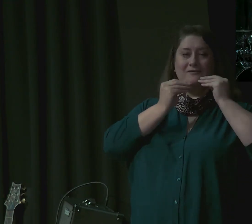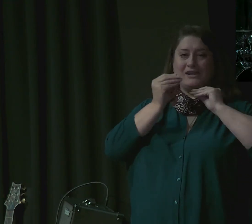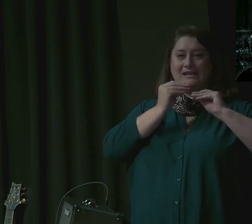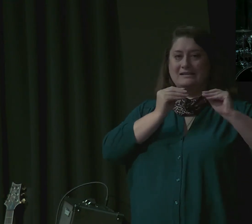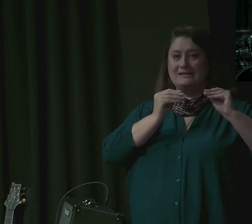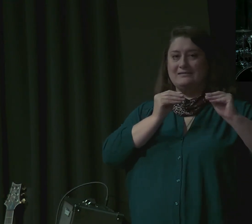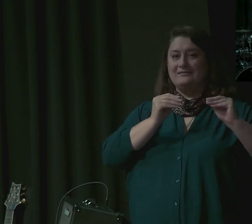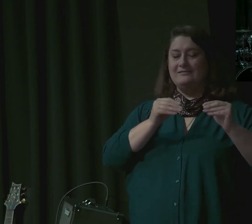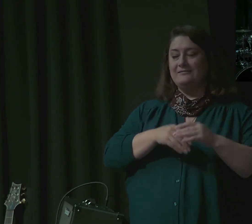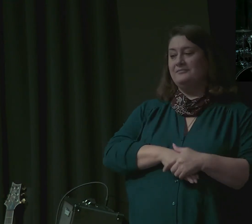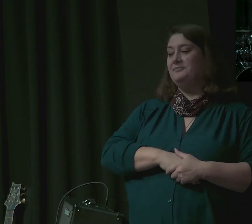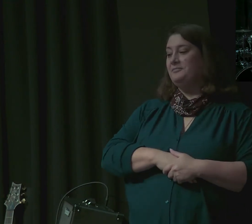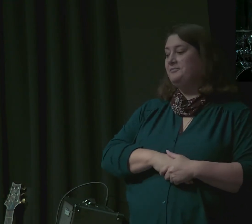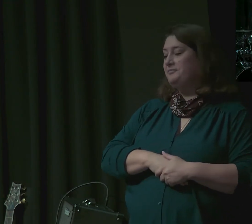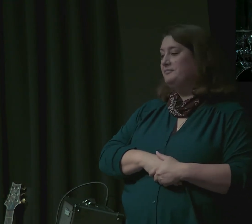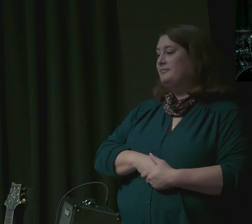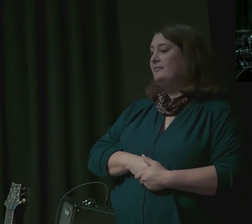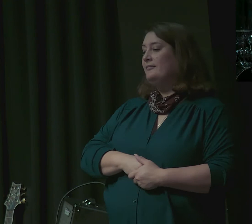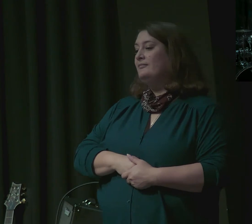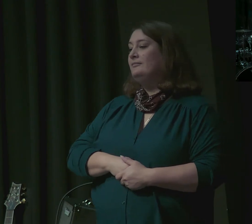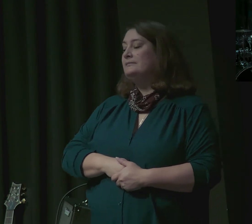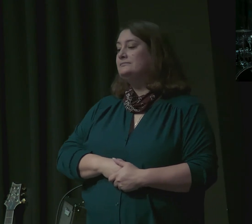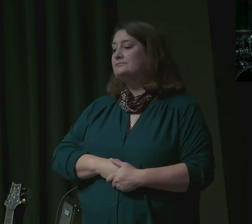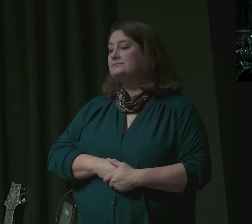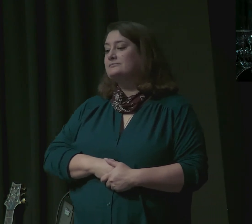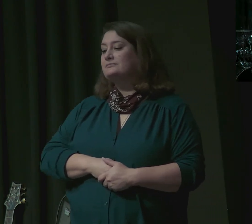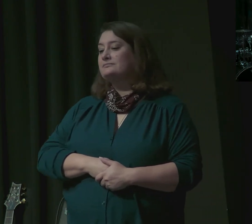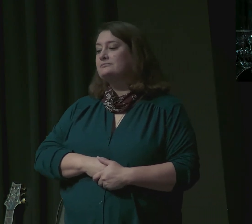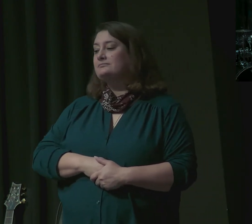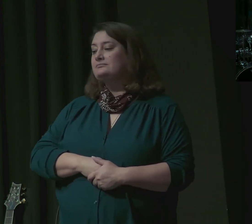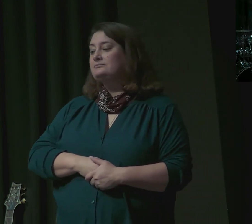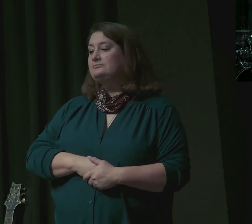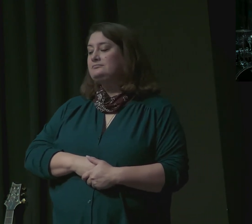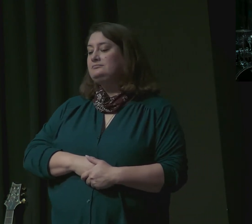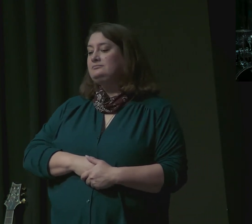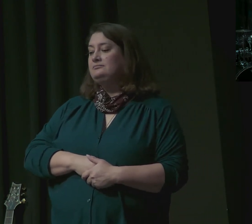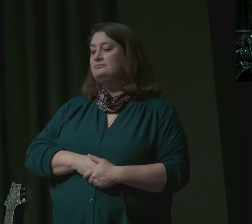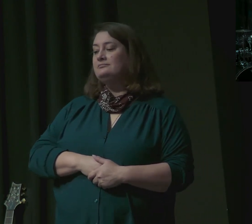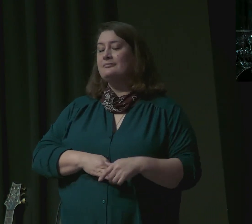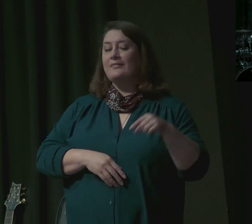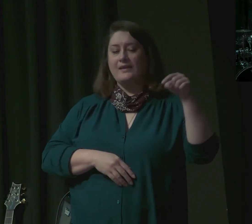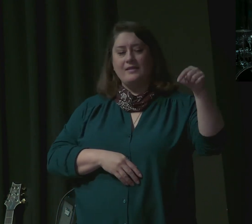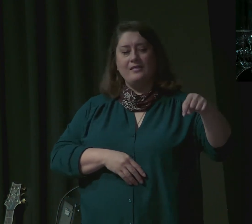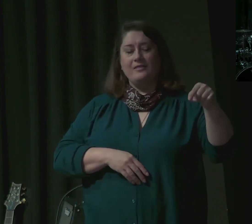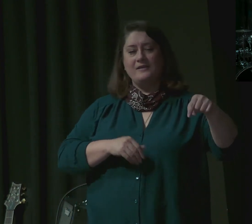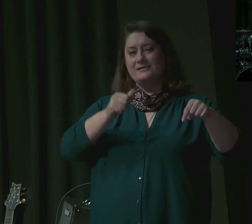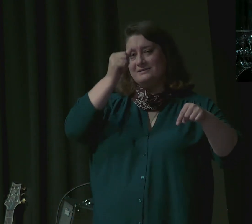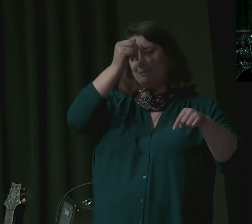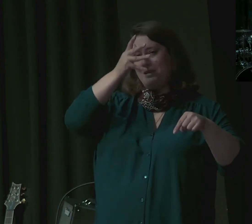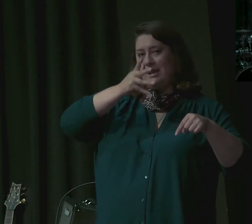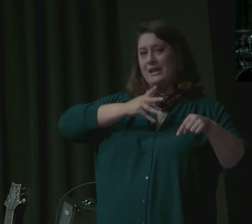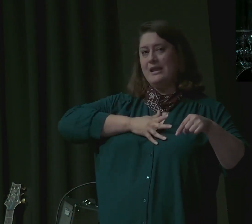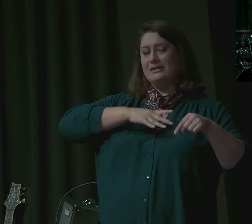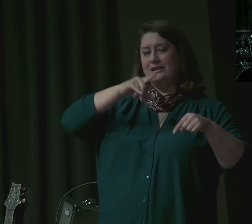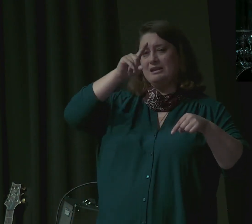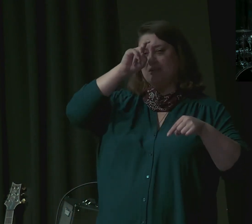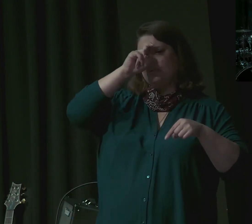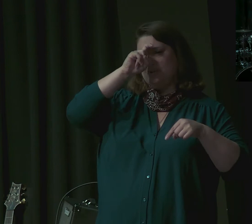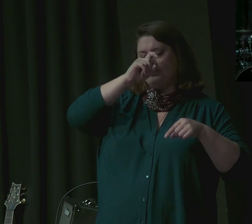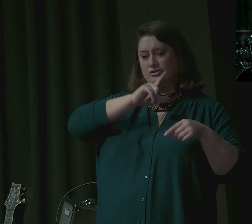Ah, the Egyptian Lord who fears and serves Yahweh has instructed his household in the ways of